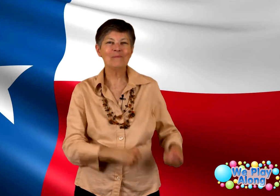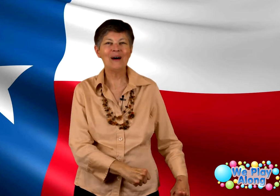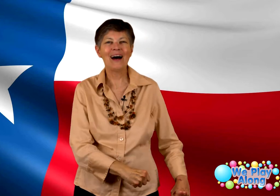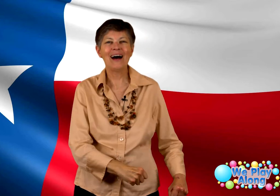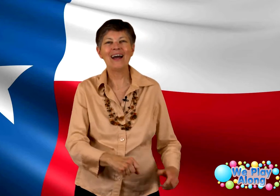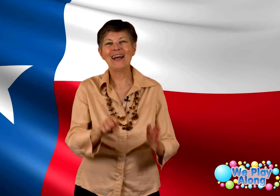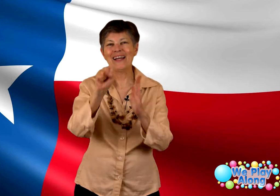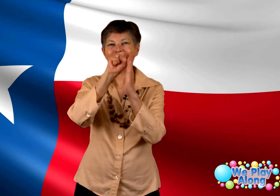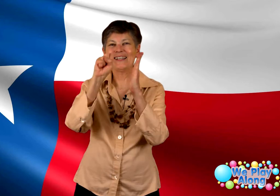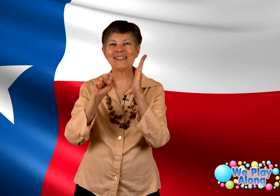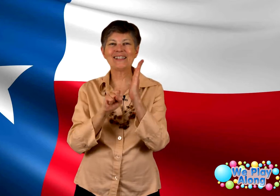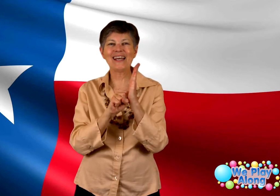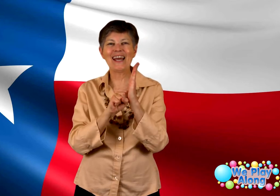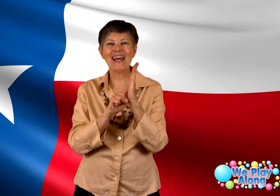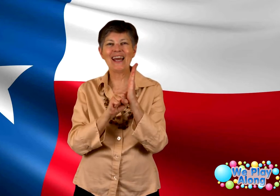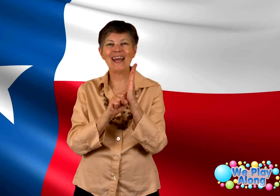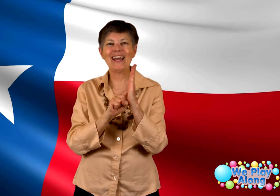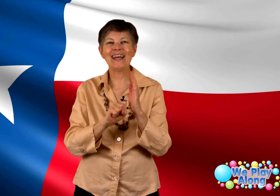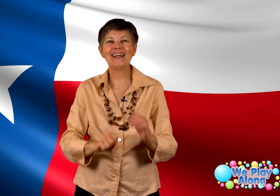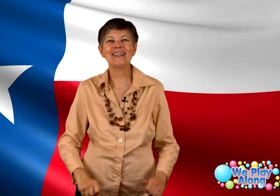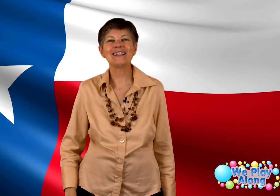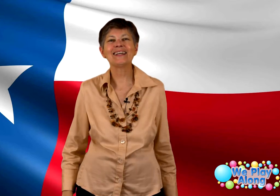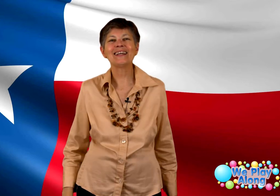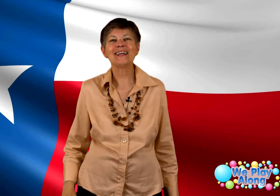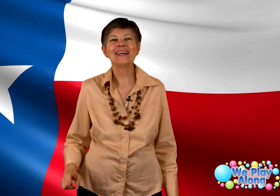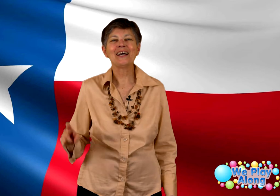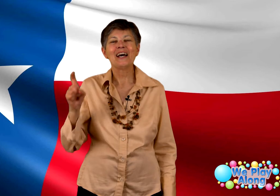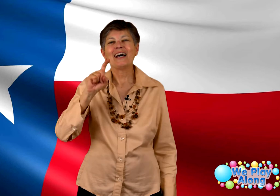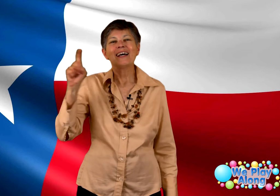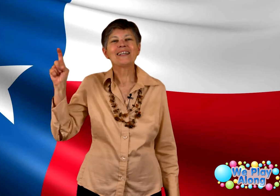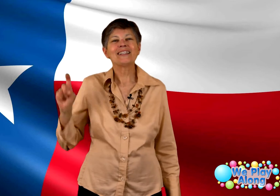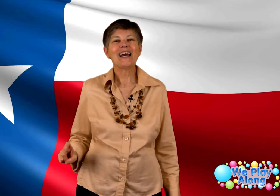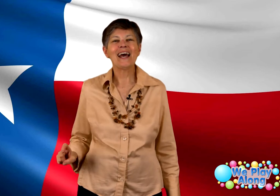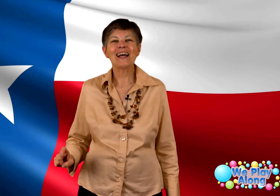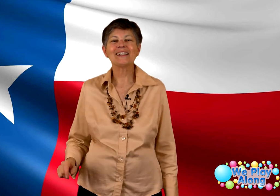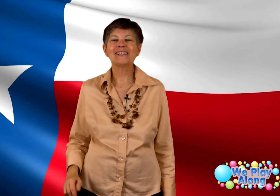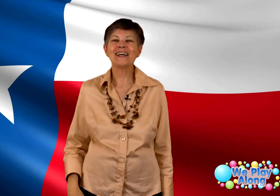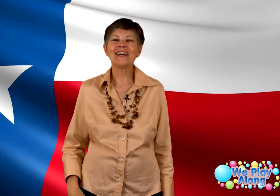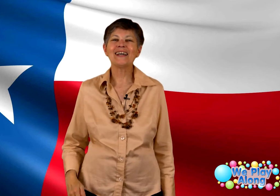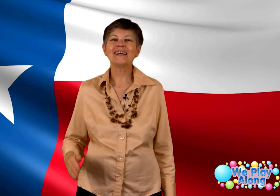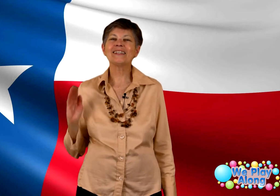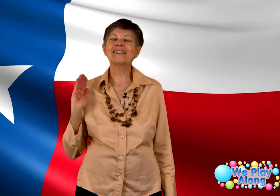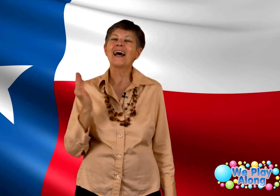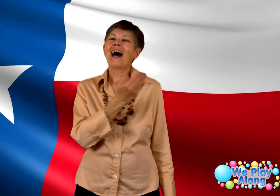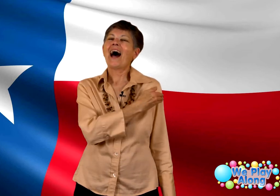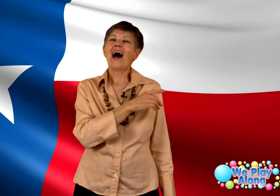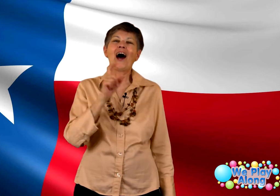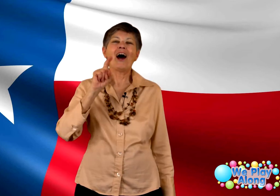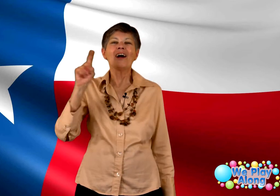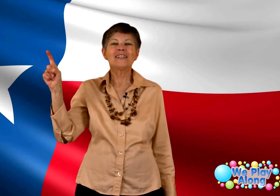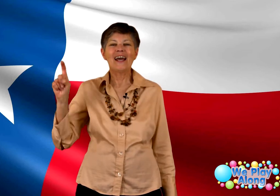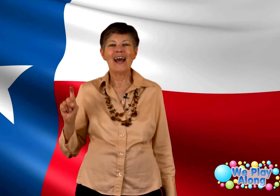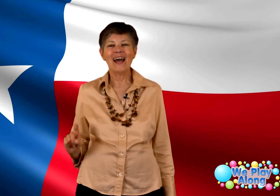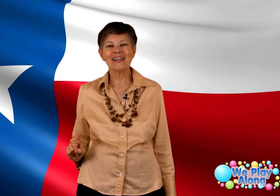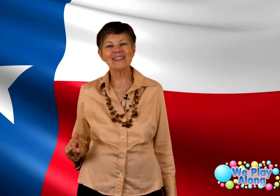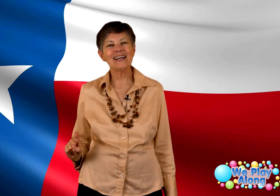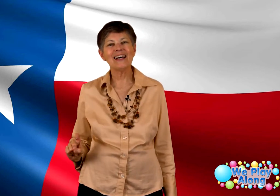mighty state. Texas, our Texas.